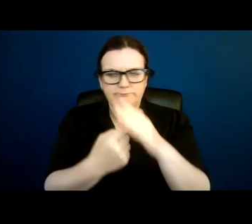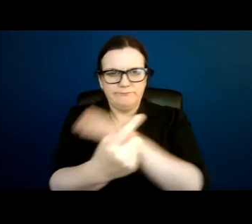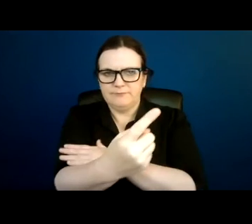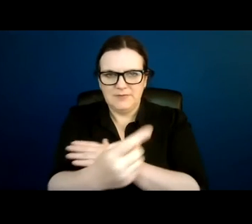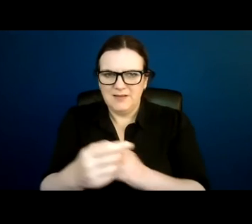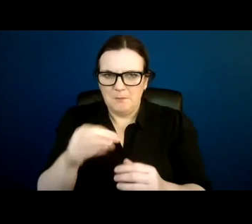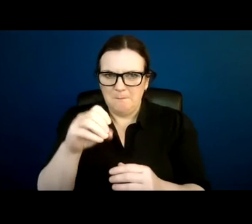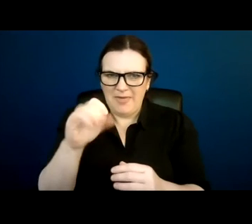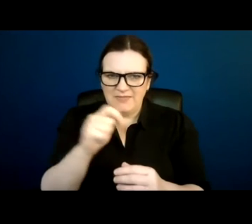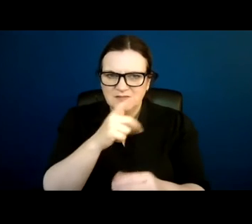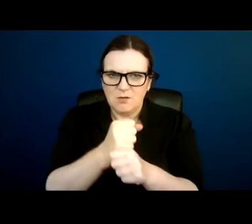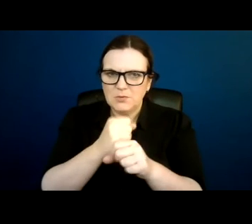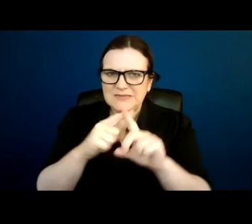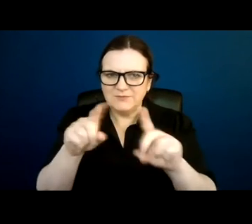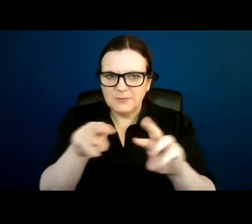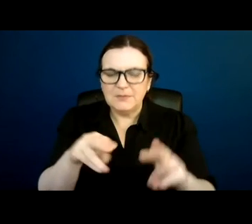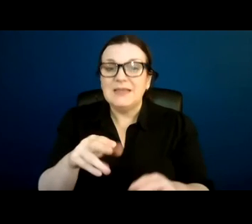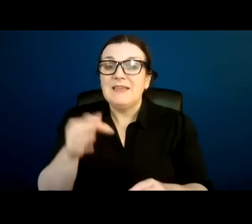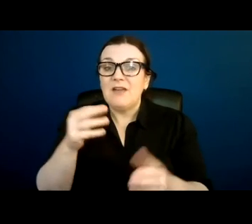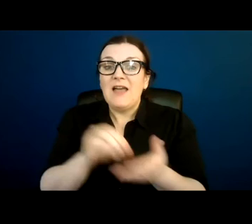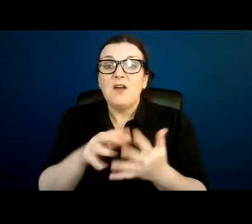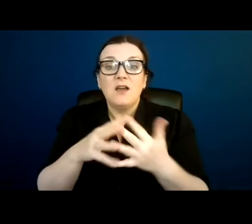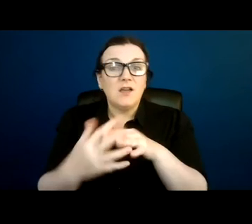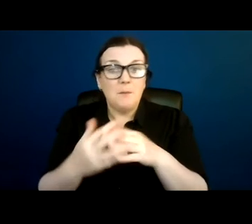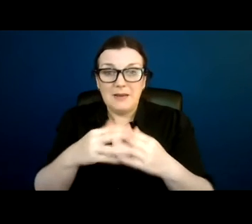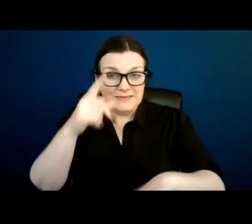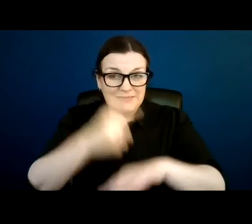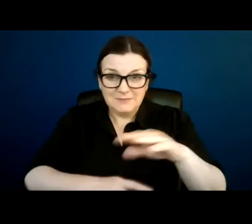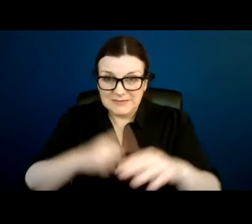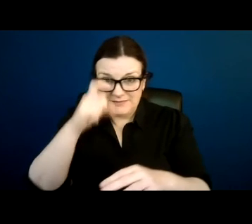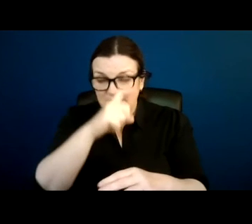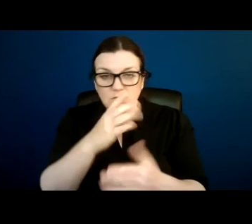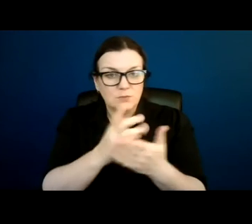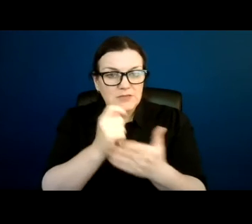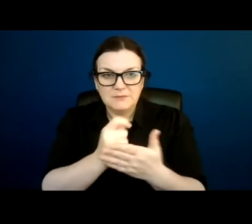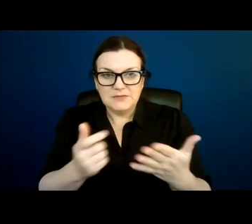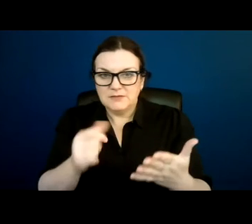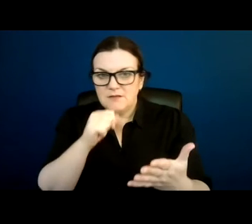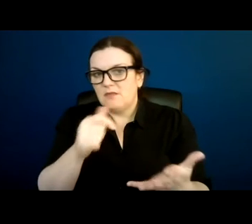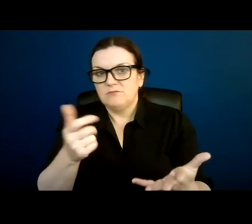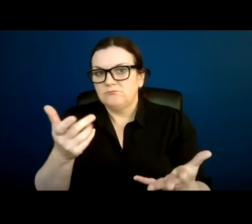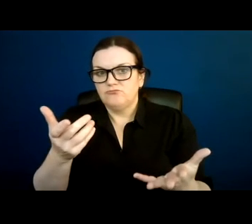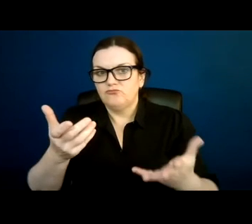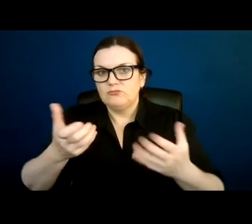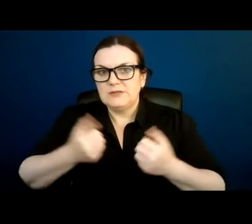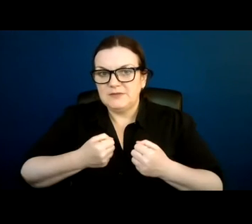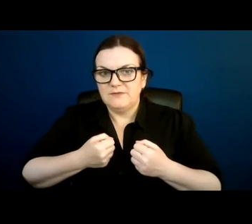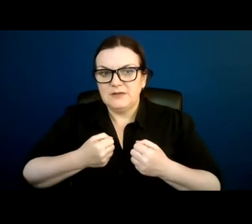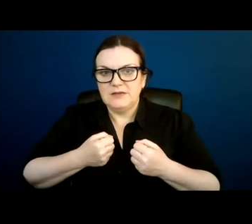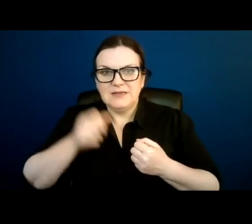correct that people who have complex disabilities are not going to always be receptive to things that sound